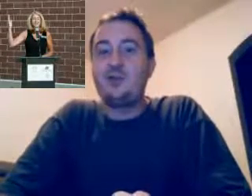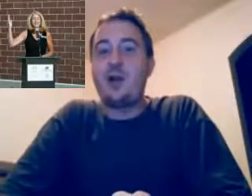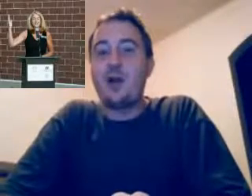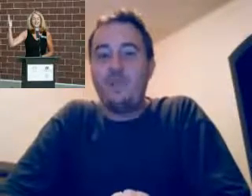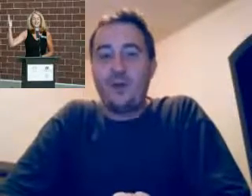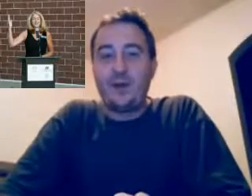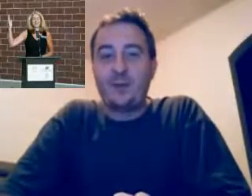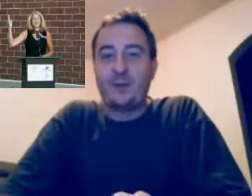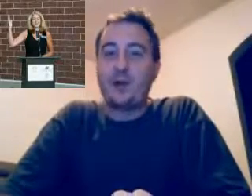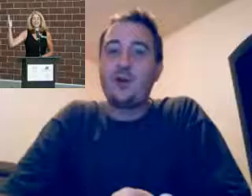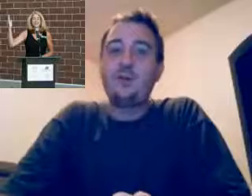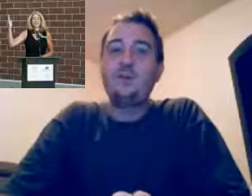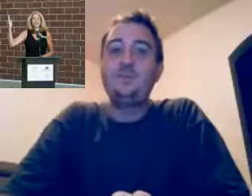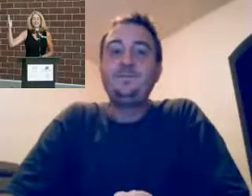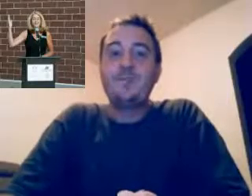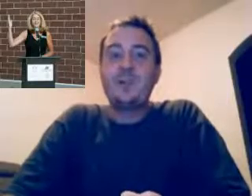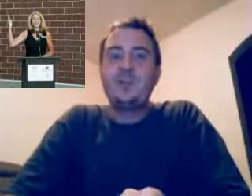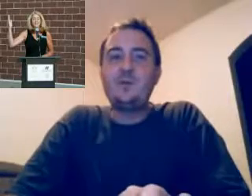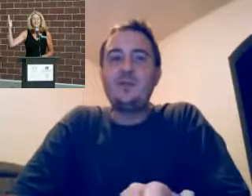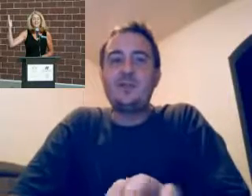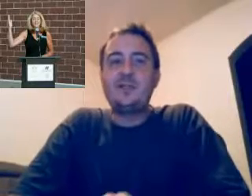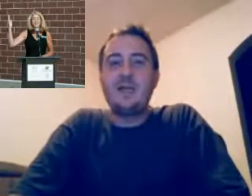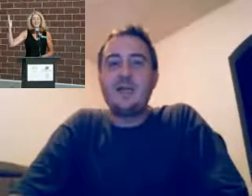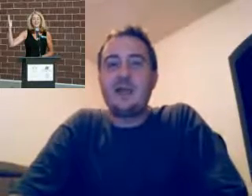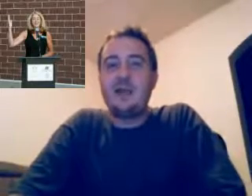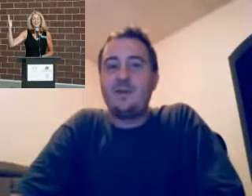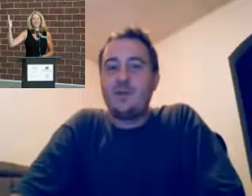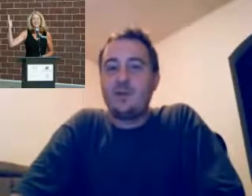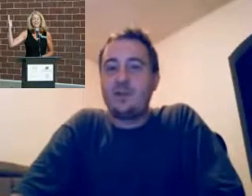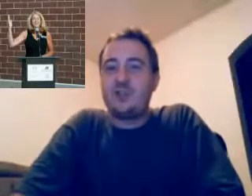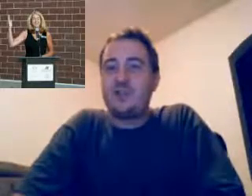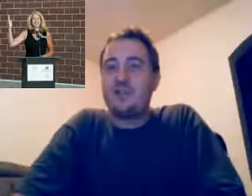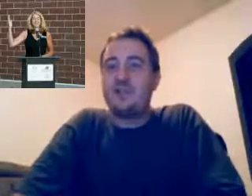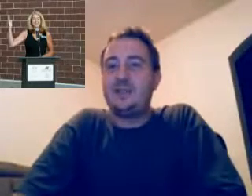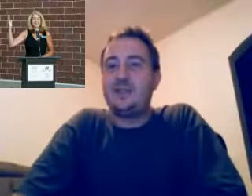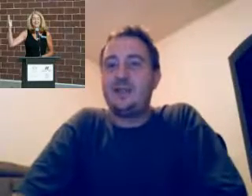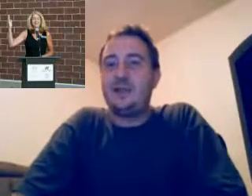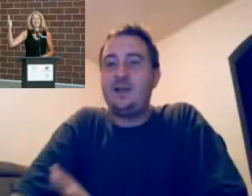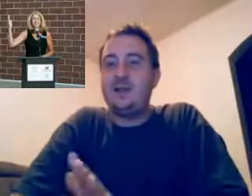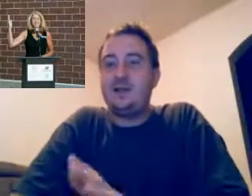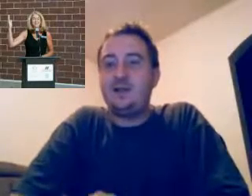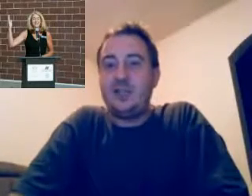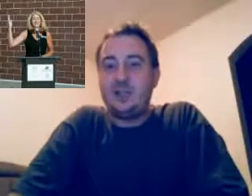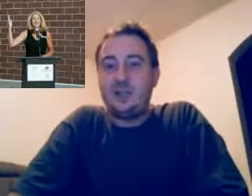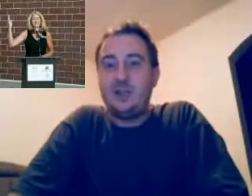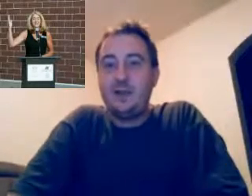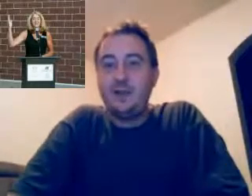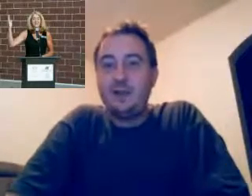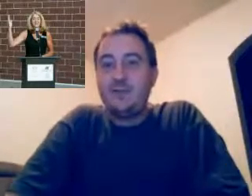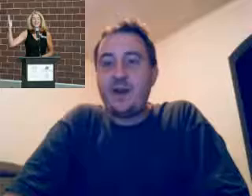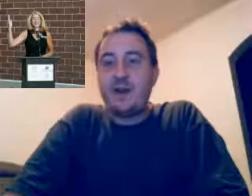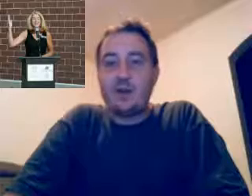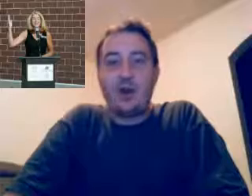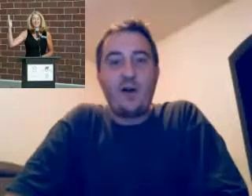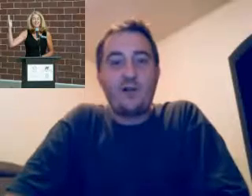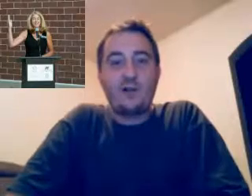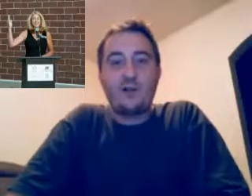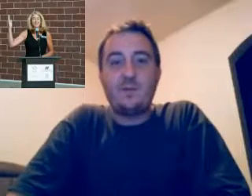triumphantly returns. She was the city and county of Denver. She is the chief's financial officer.